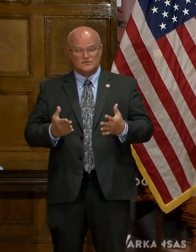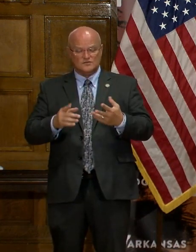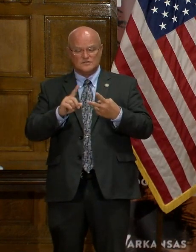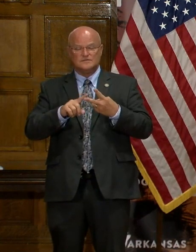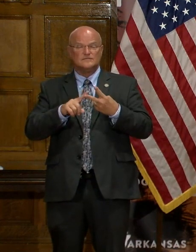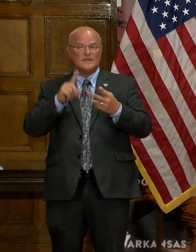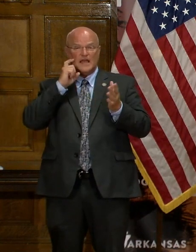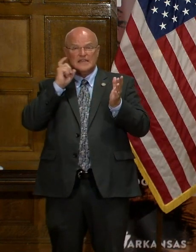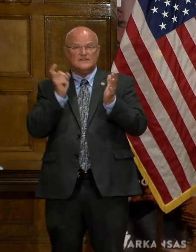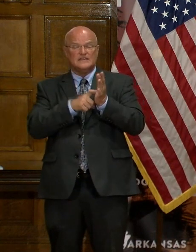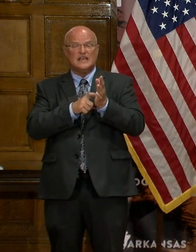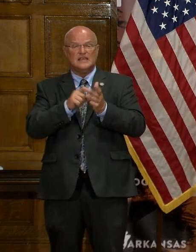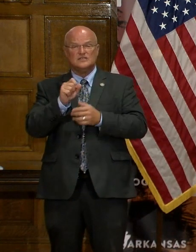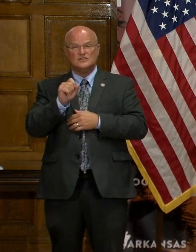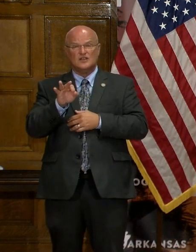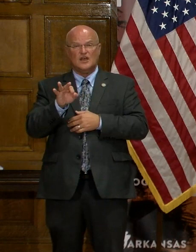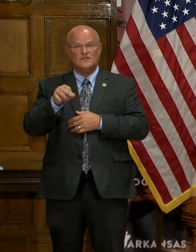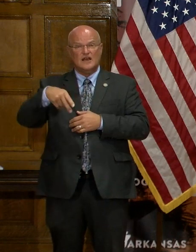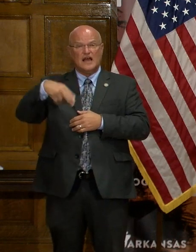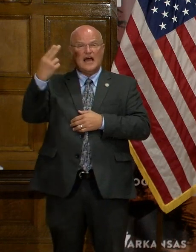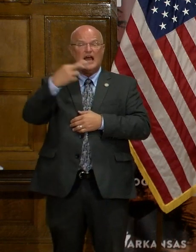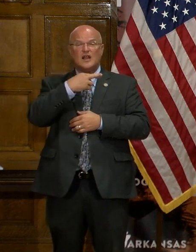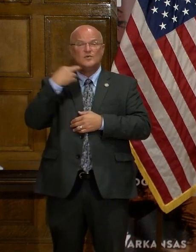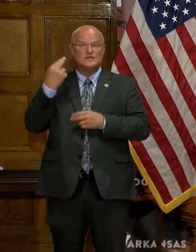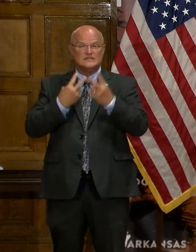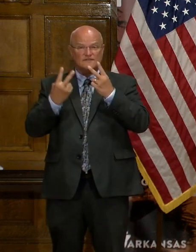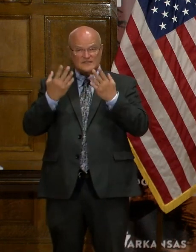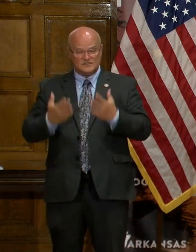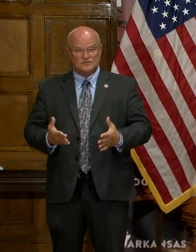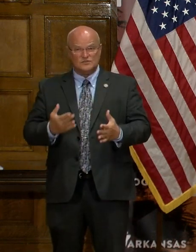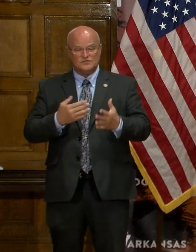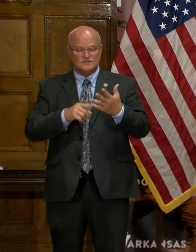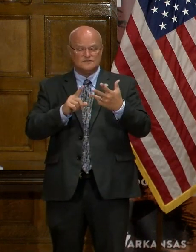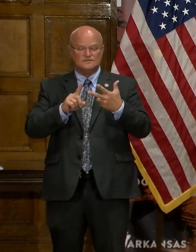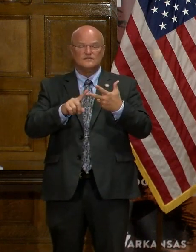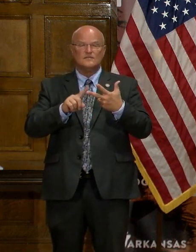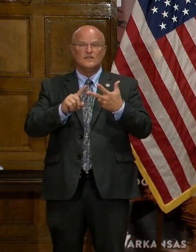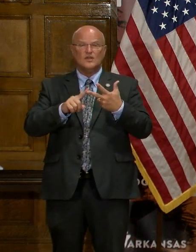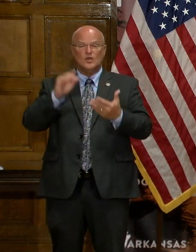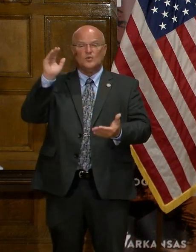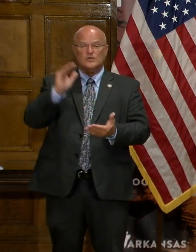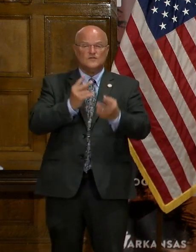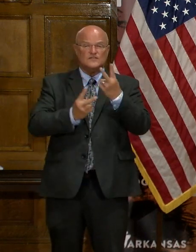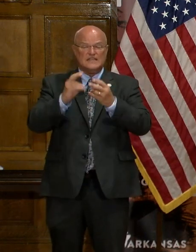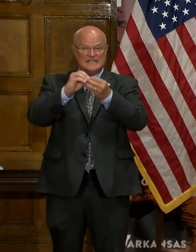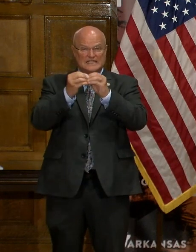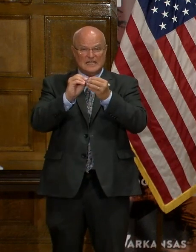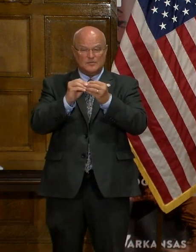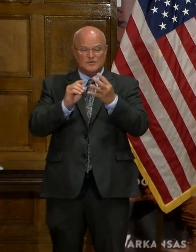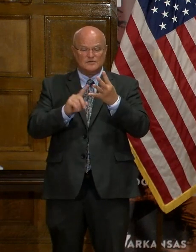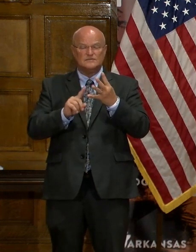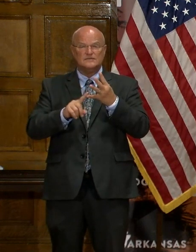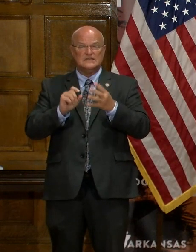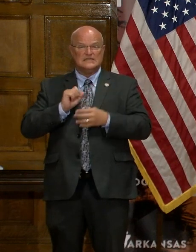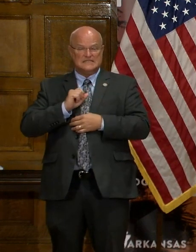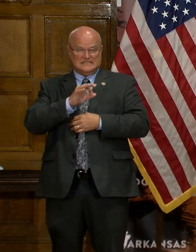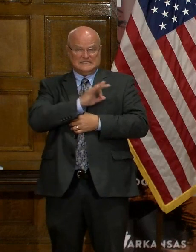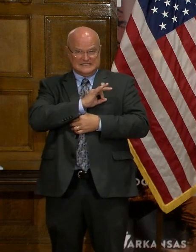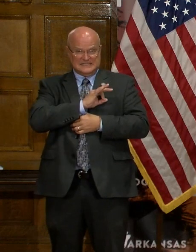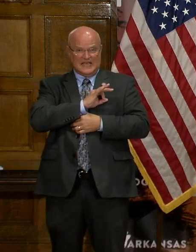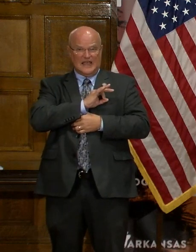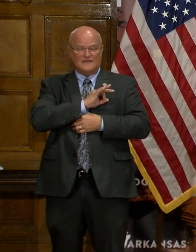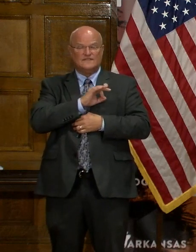identification of high risk visitors, reduced visitation numbers, staggered visitation